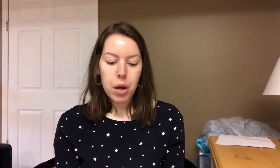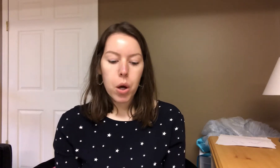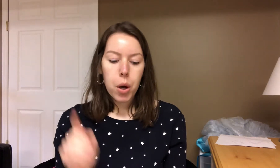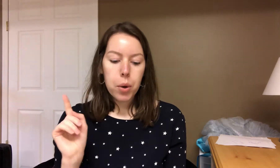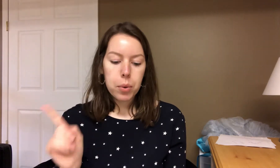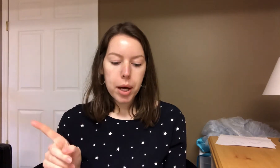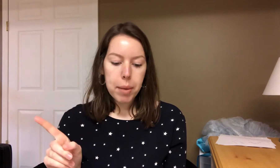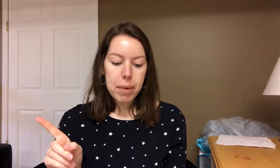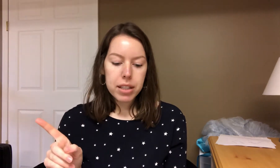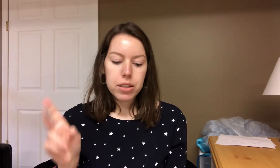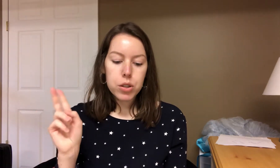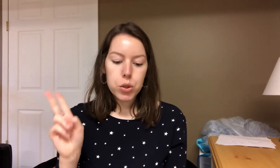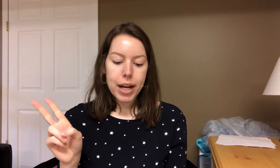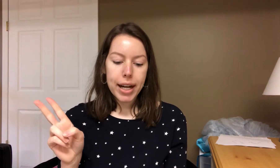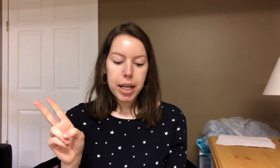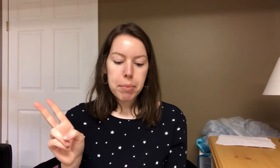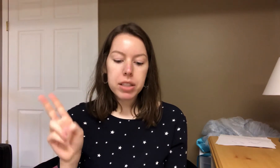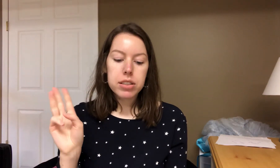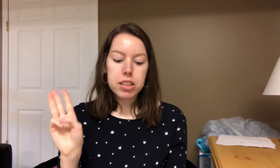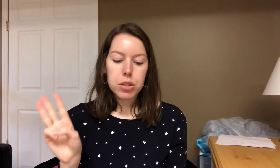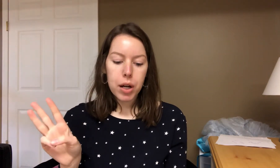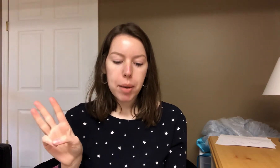Rub. Tribe. Scrub.